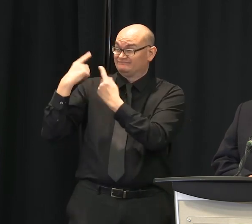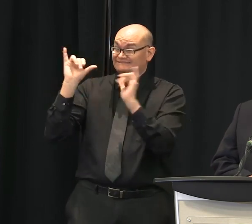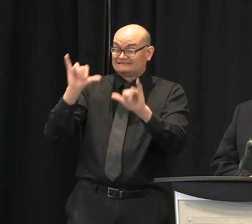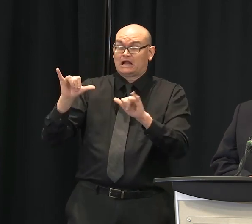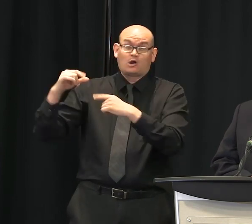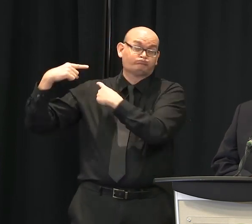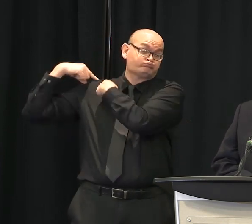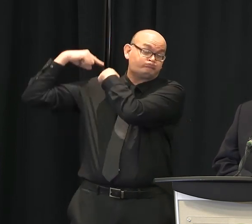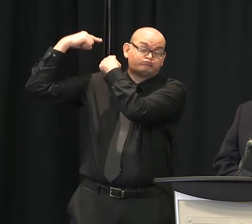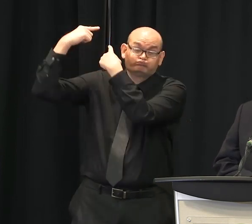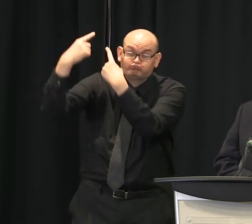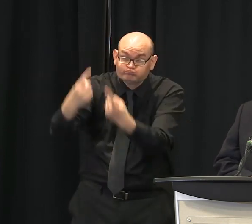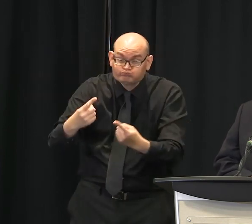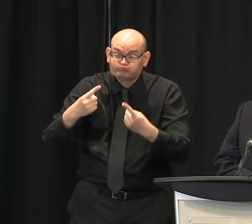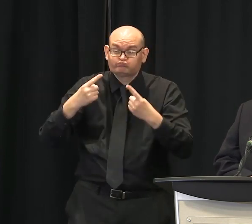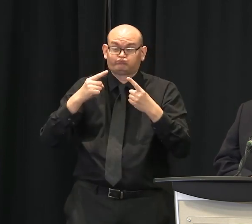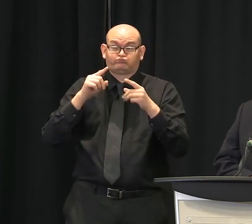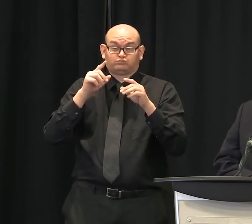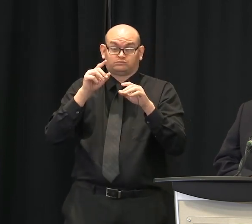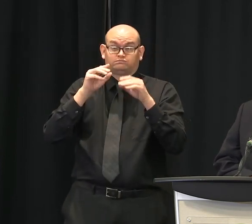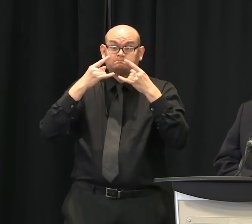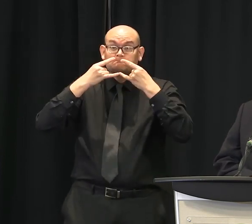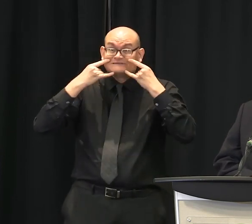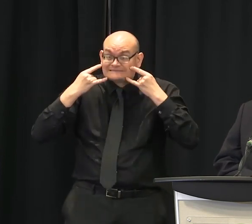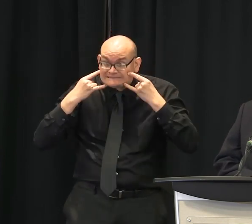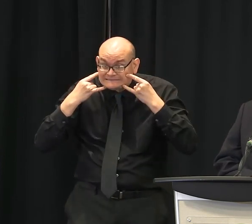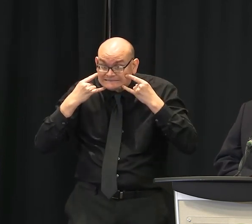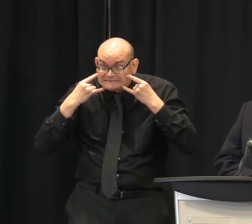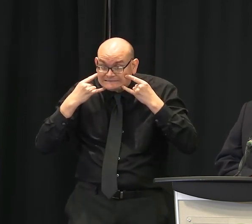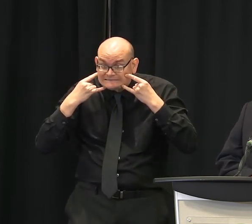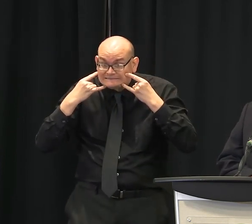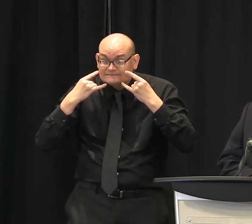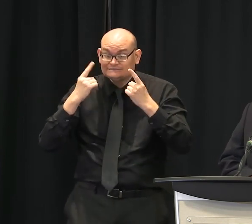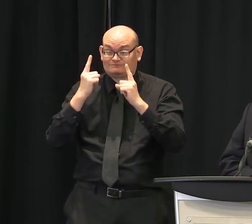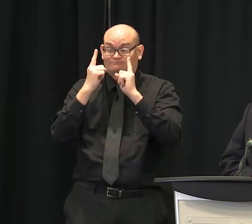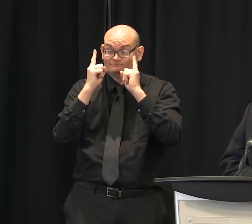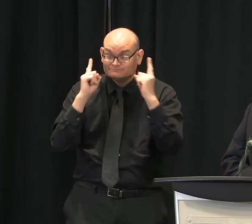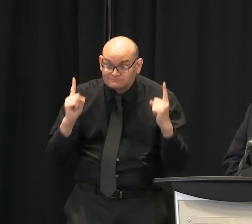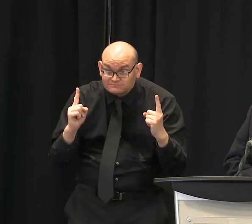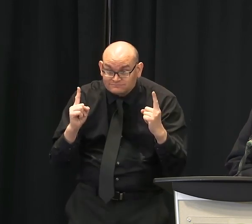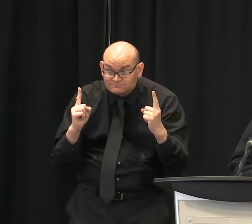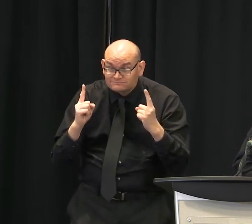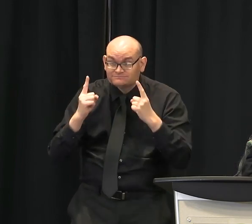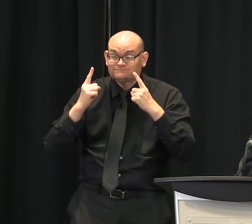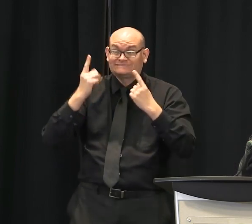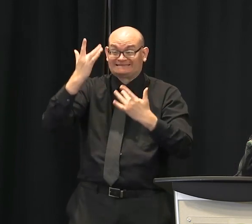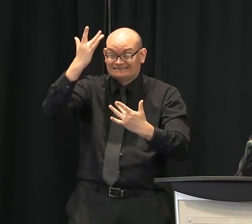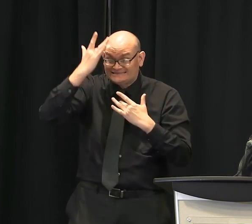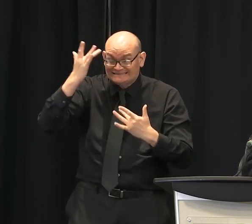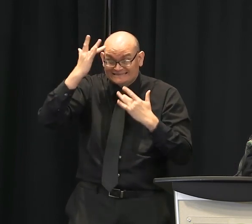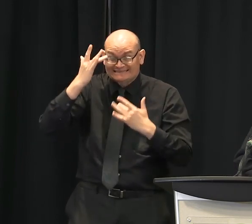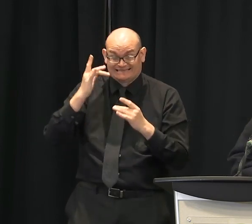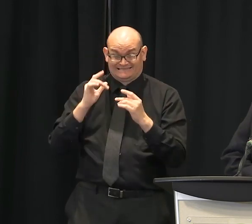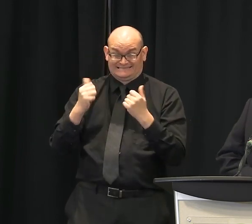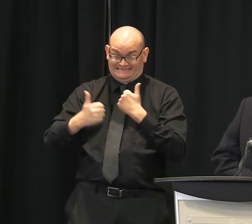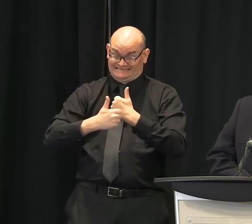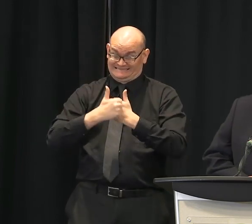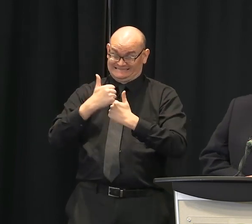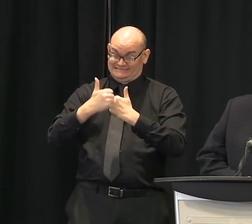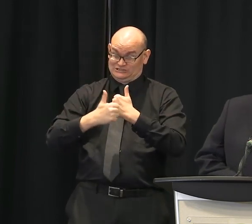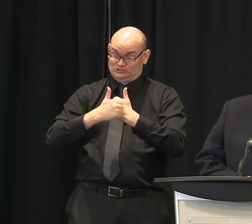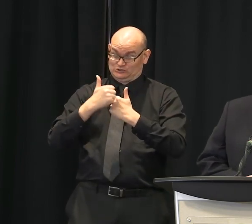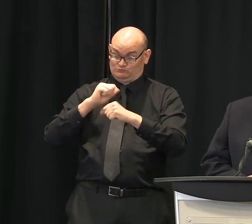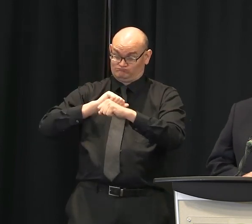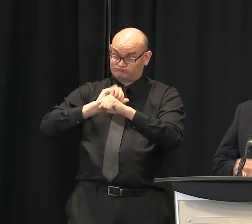the COVID-19. It is a very serious illness. I mean, you know, people still die every day from it. And